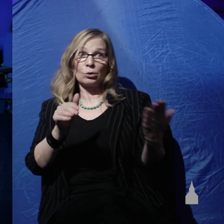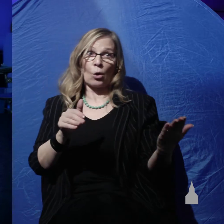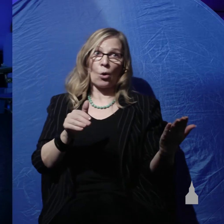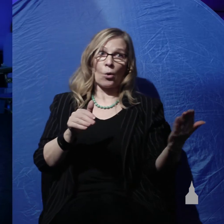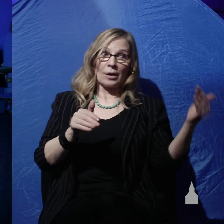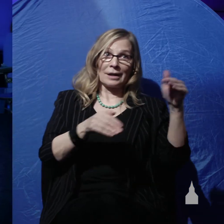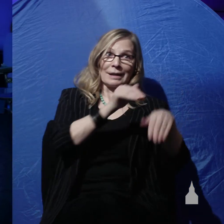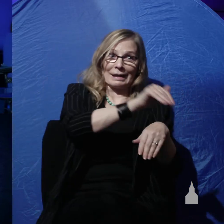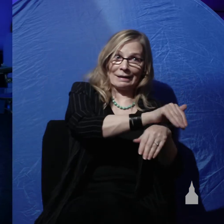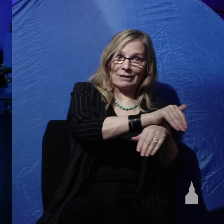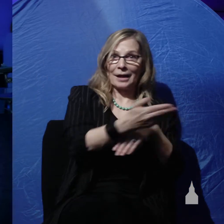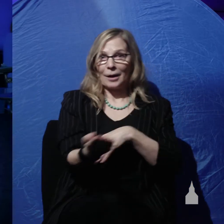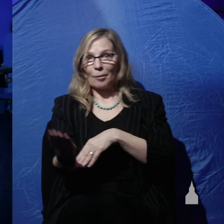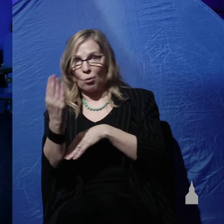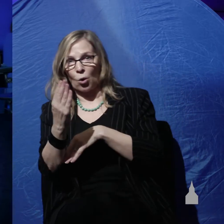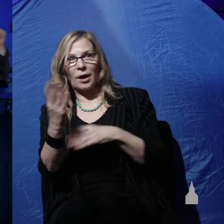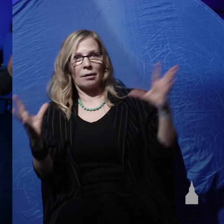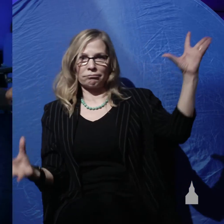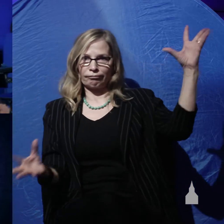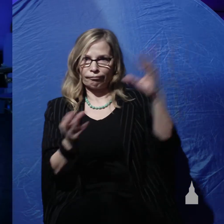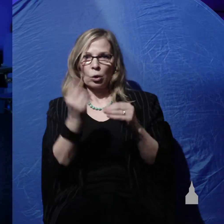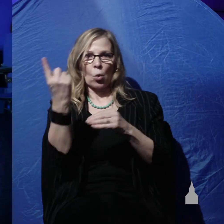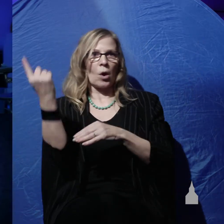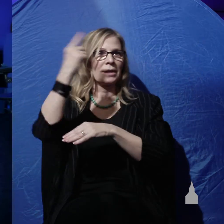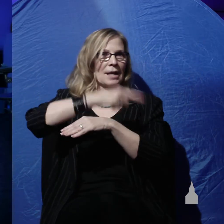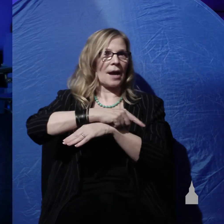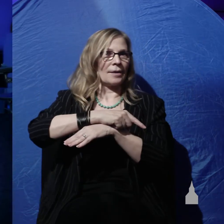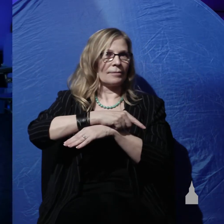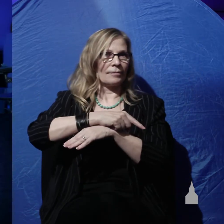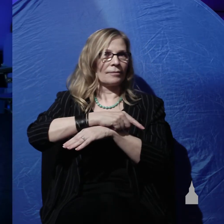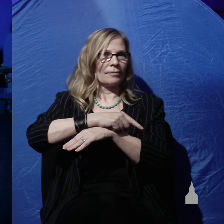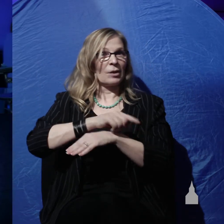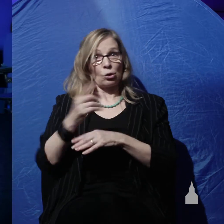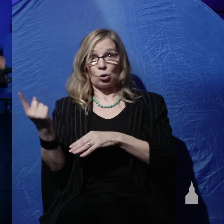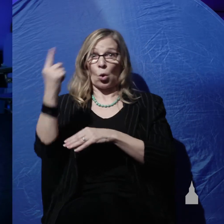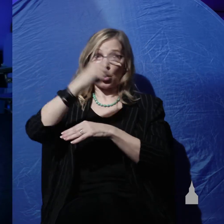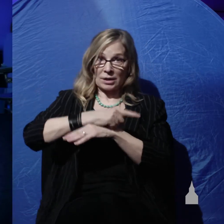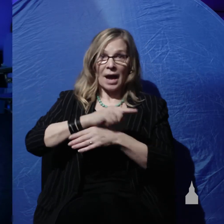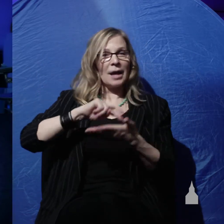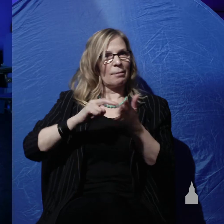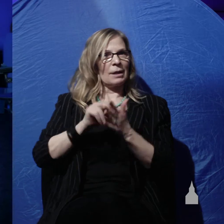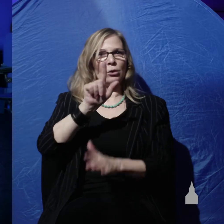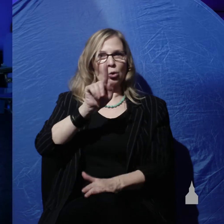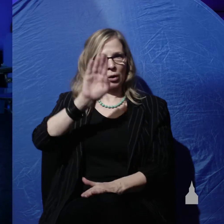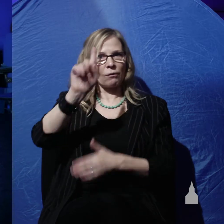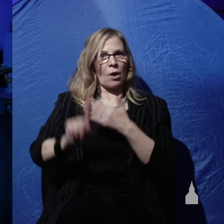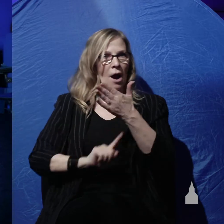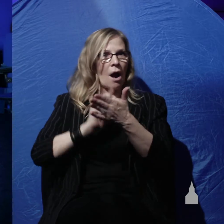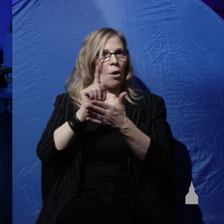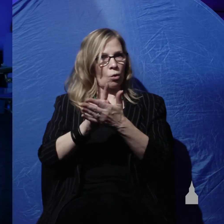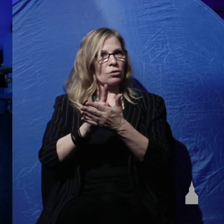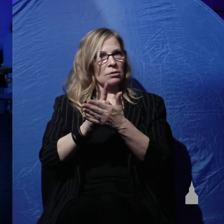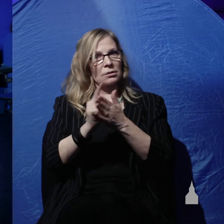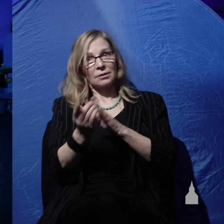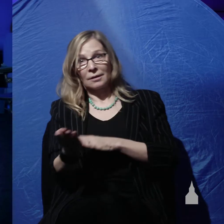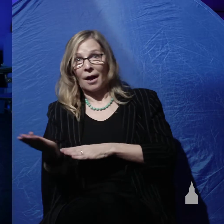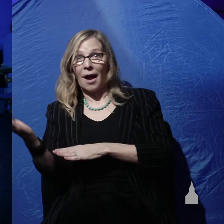So day is the light portion of a light-dark cycle, and it's the whole light-dark cycle. Then